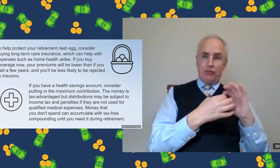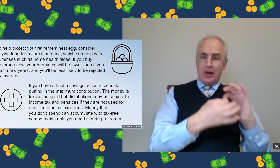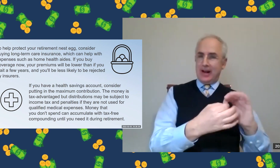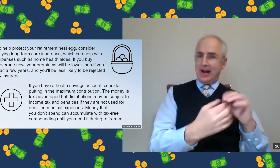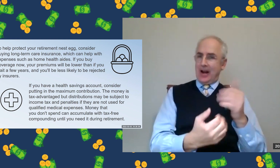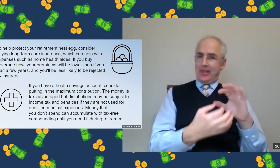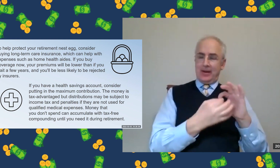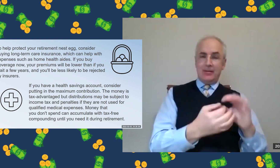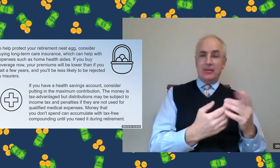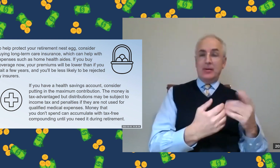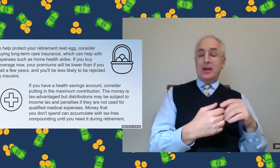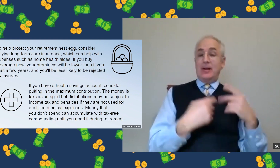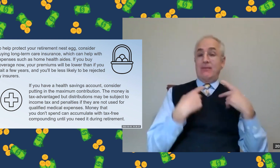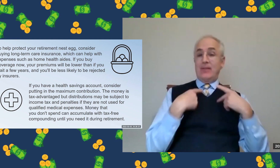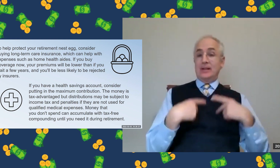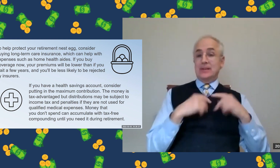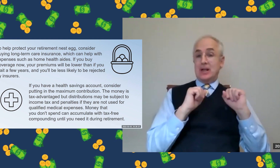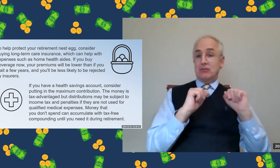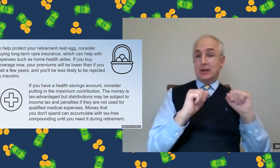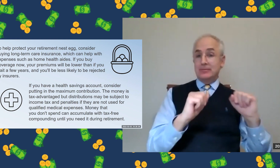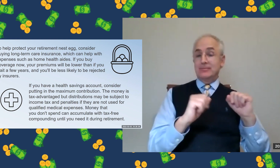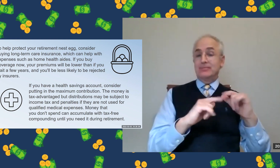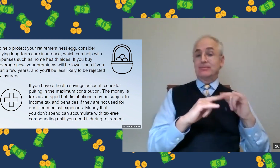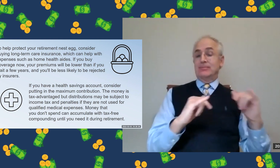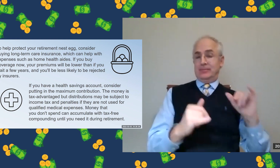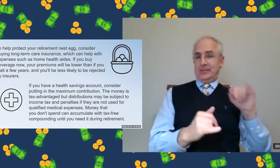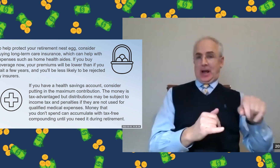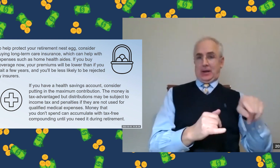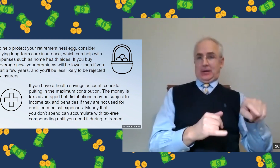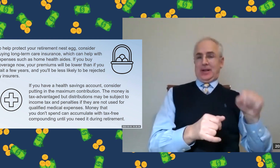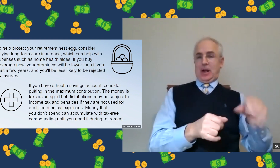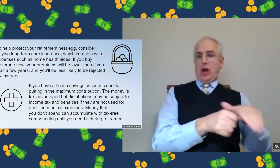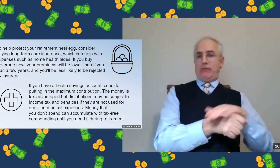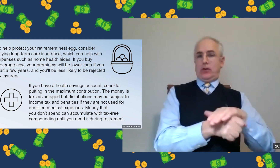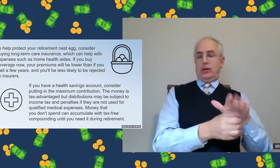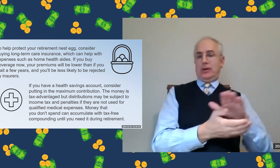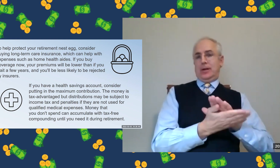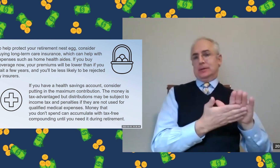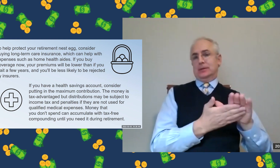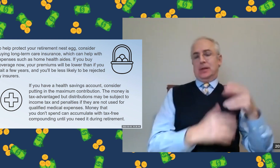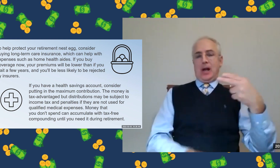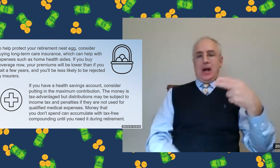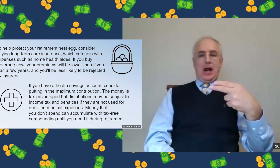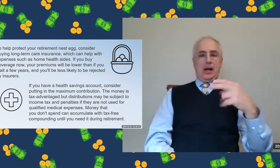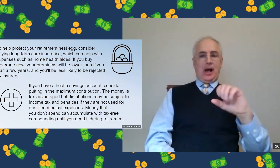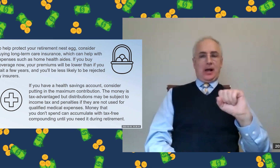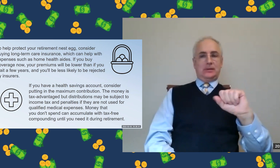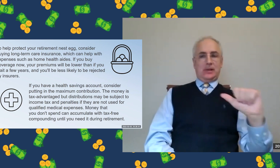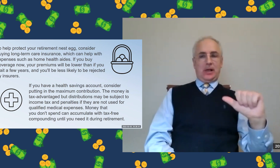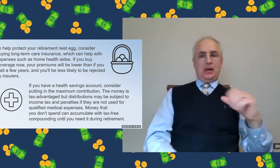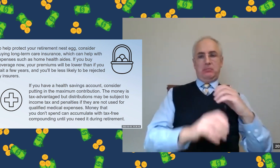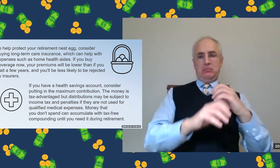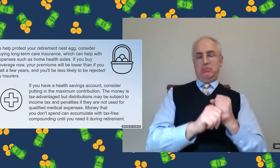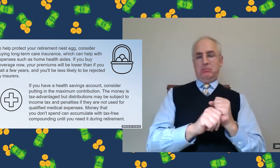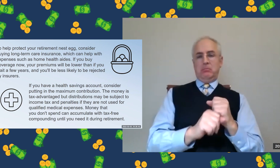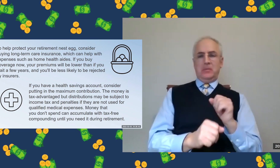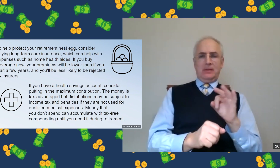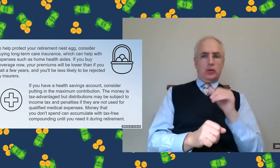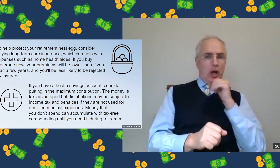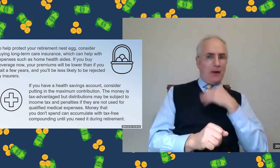medications, lots of health related expenses, even the gym. And so it's really nice to take advantage of those